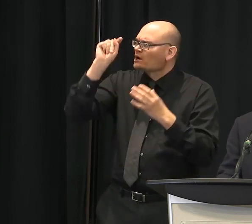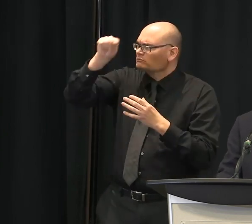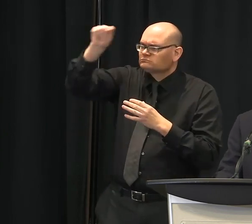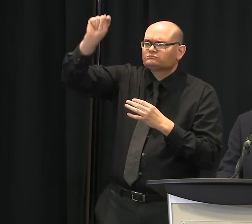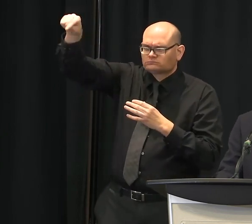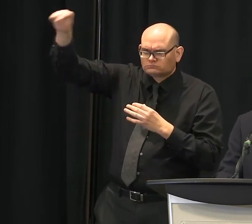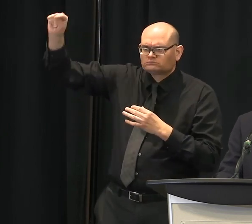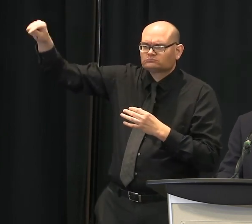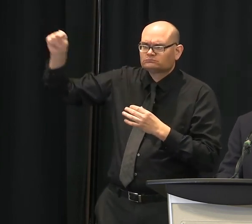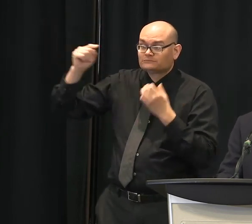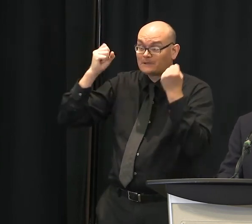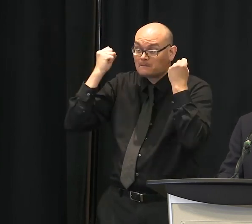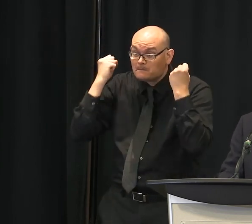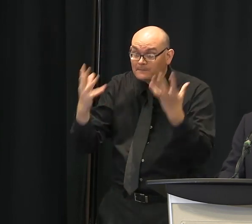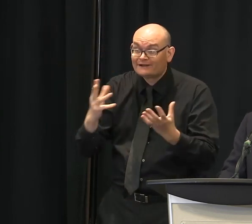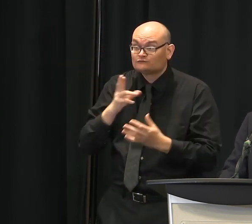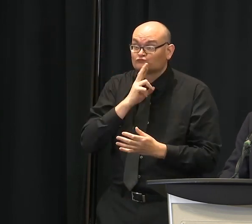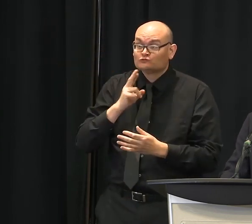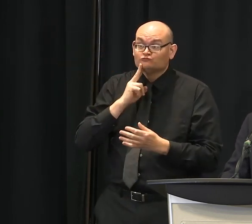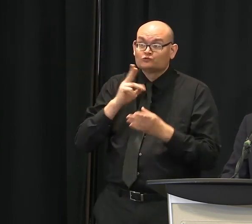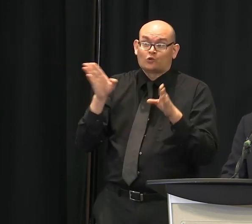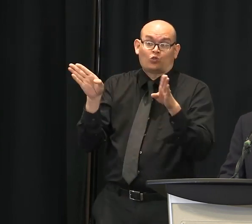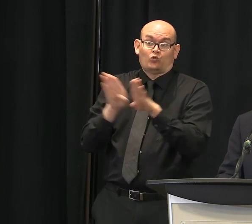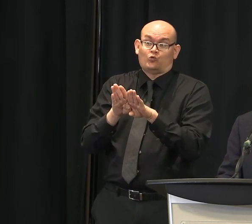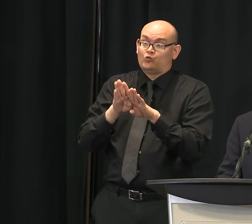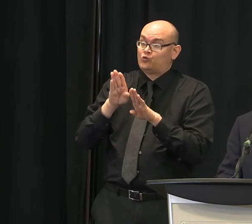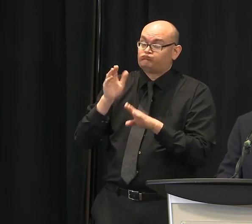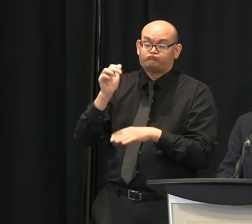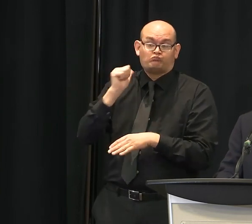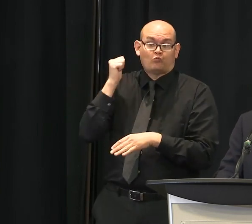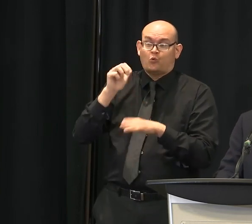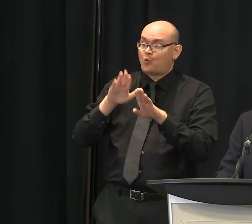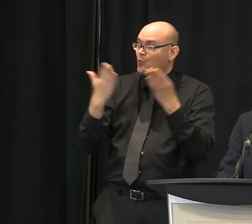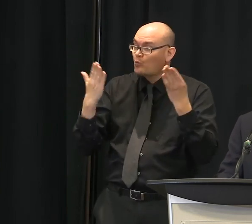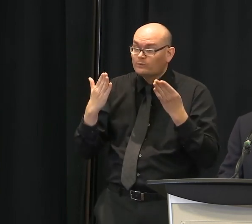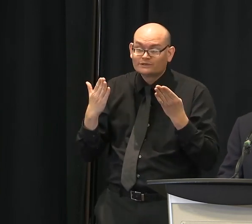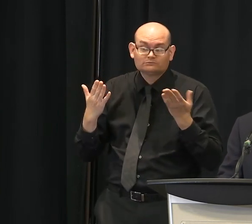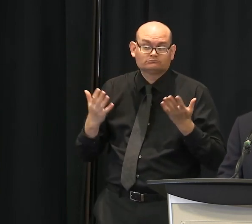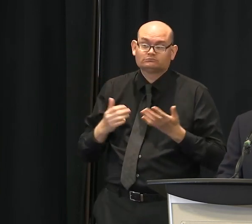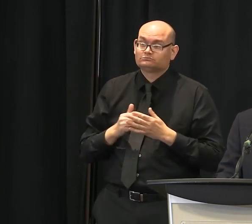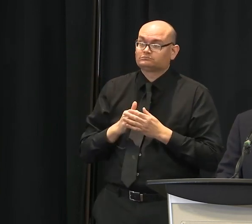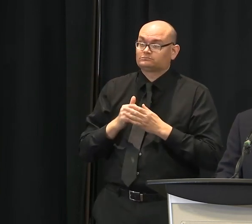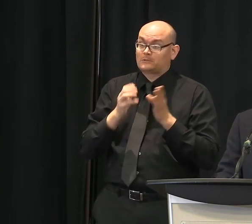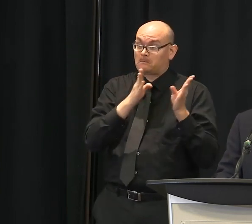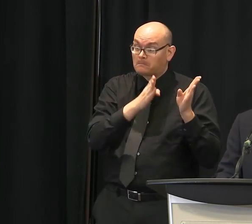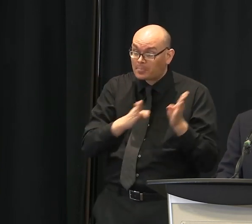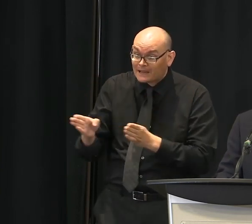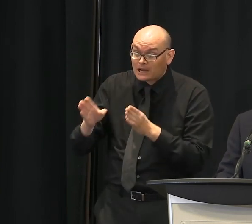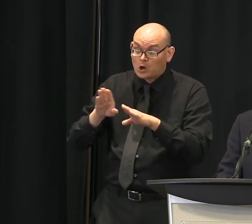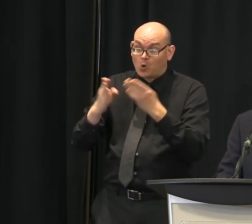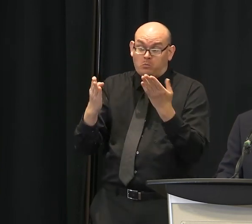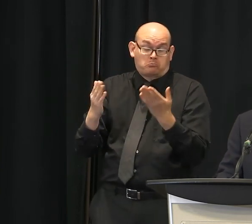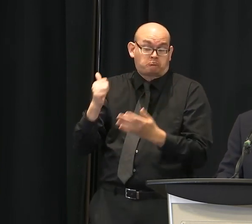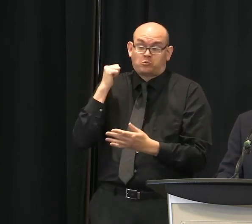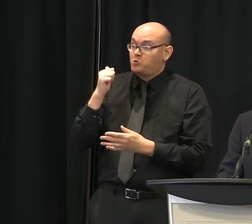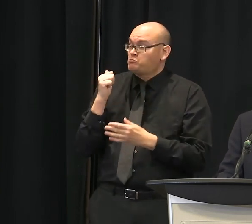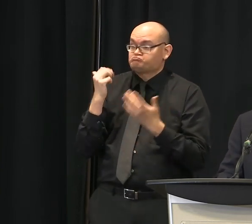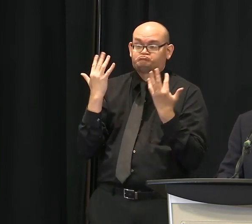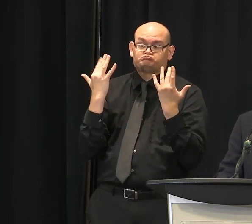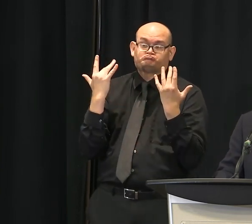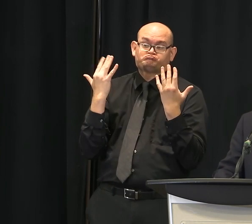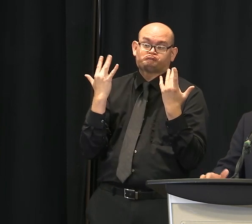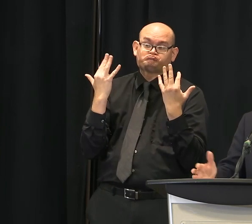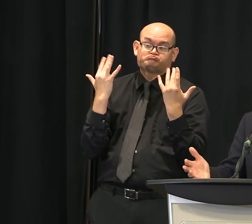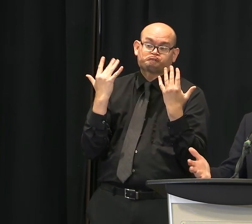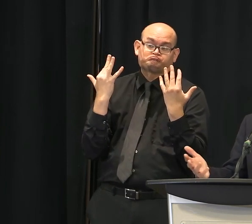can find out pretty quick, and we discovered that. Don't plan to, or at least not yet. Maybe they'll do it later. But there are other